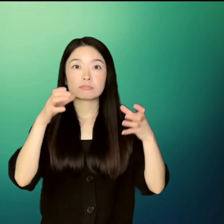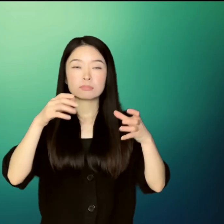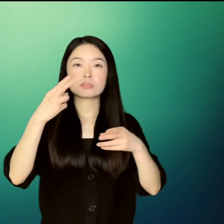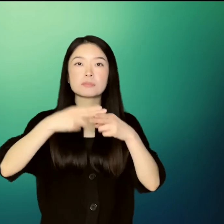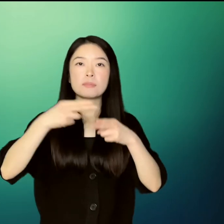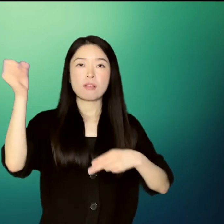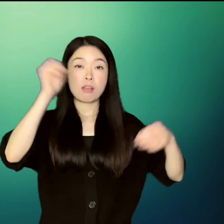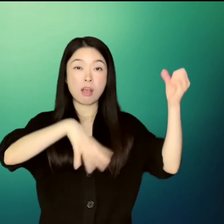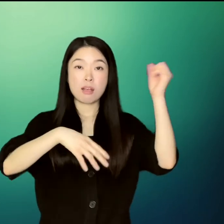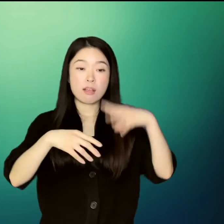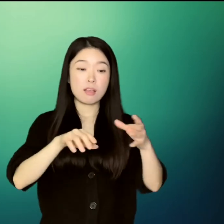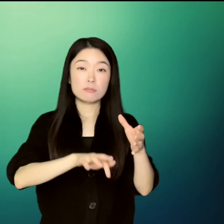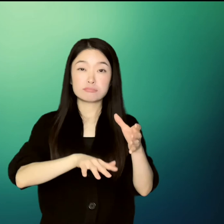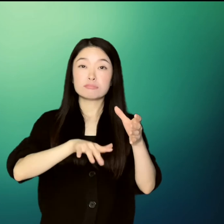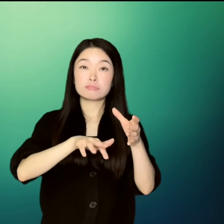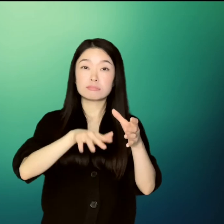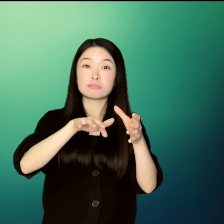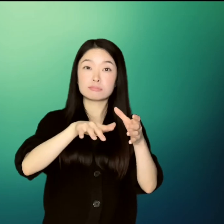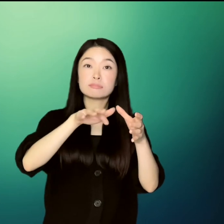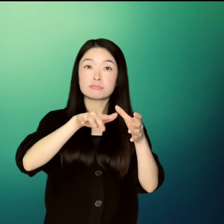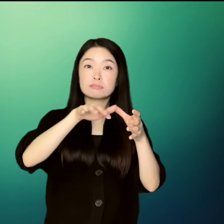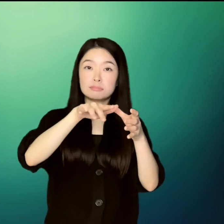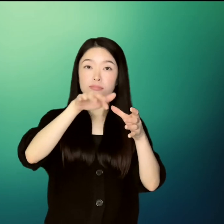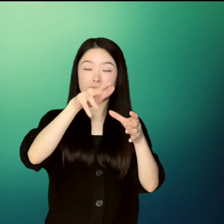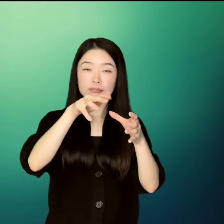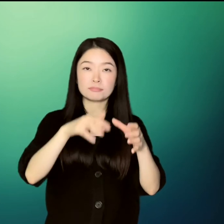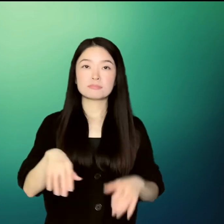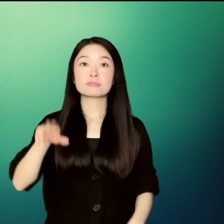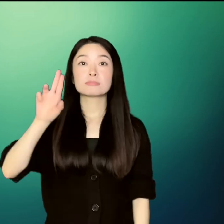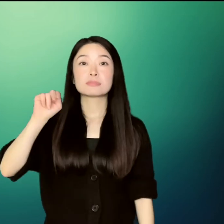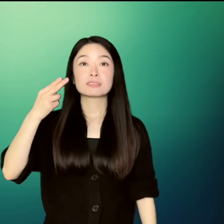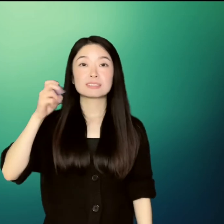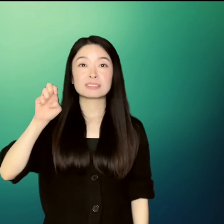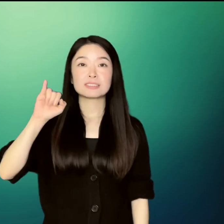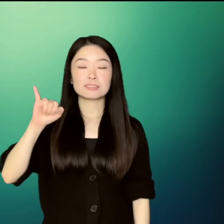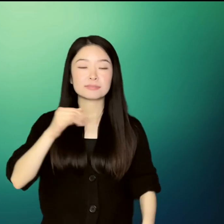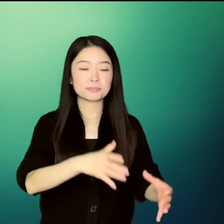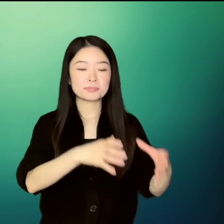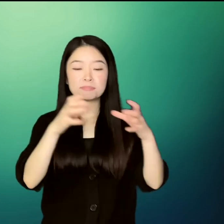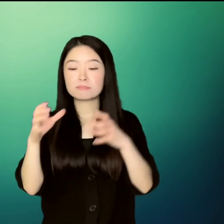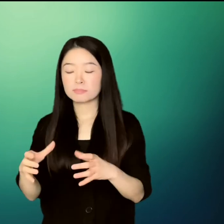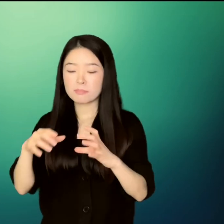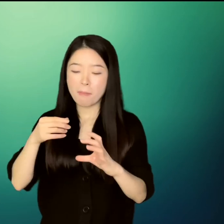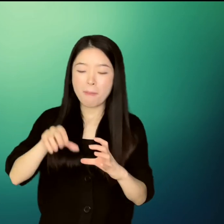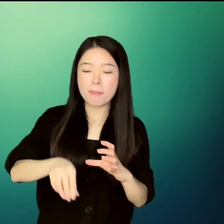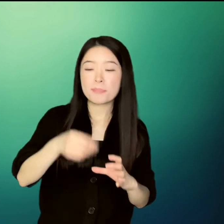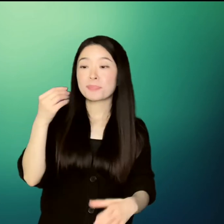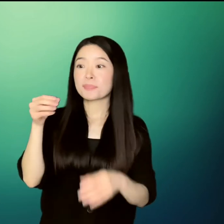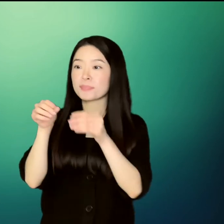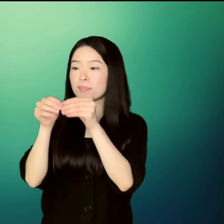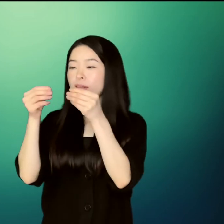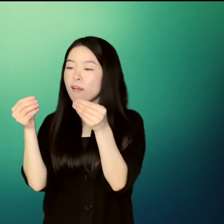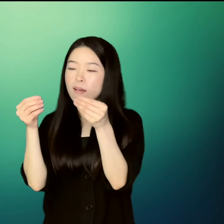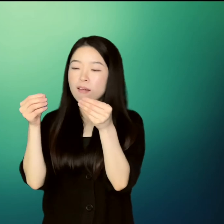Every day, the jar got fuller with more names and Un He read them all.